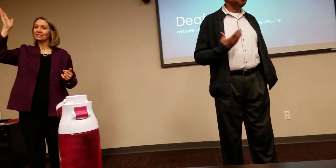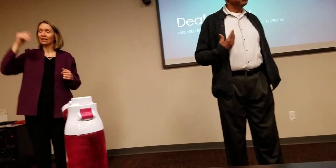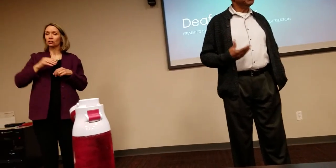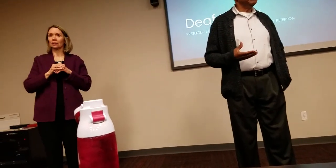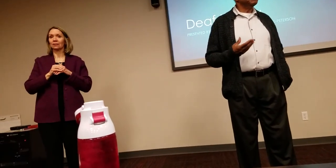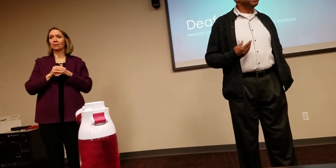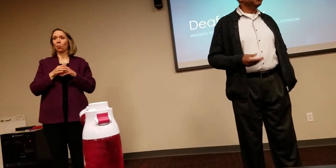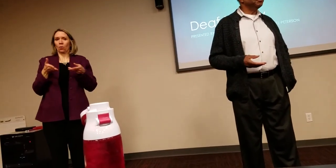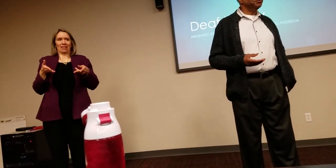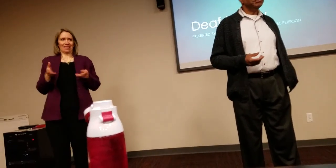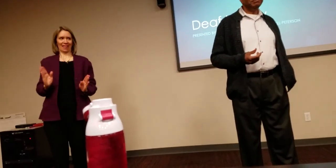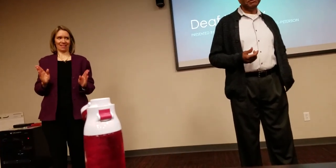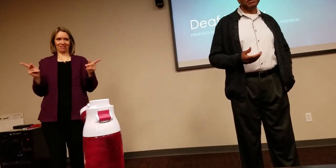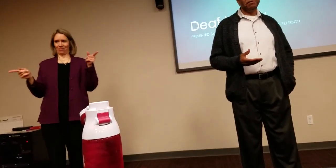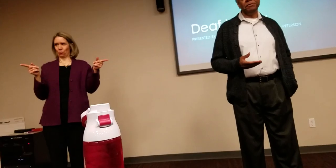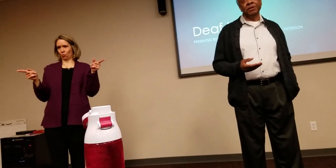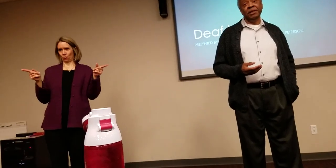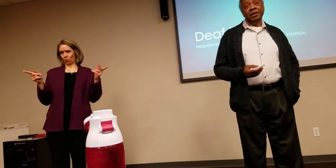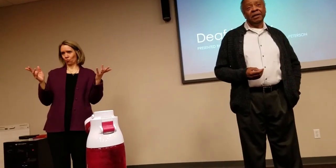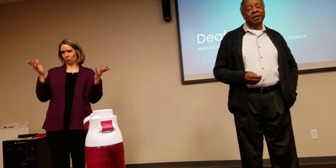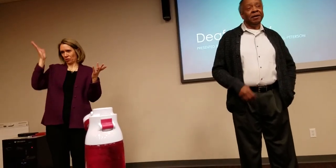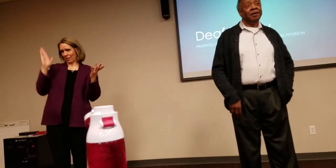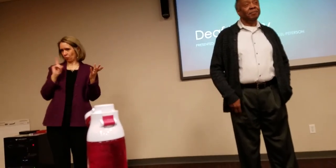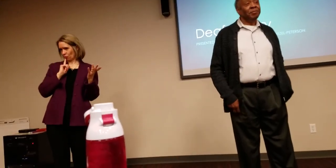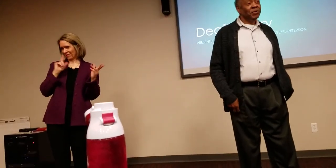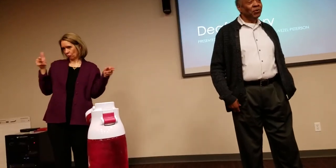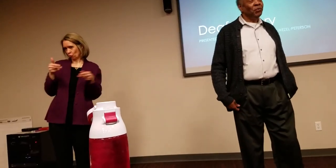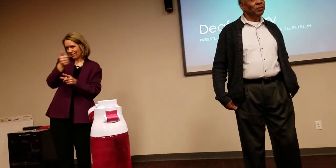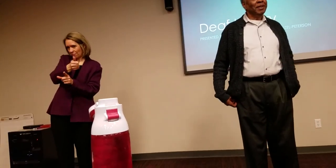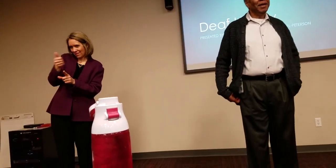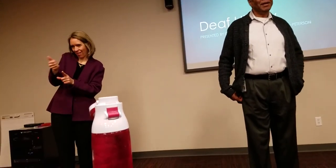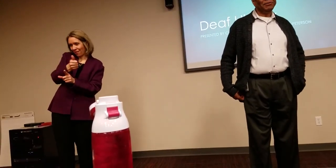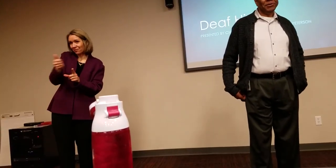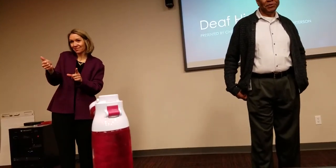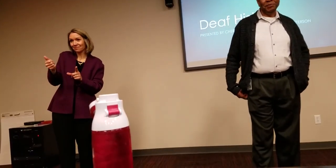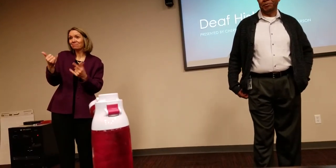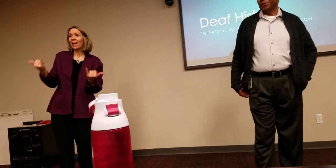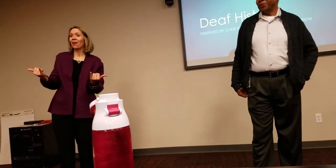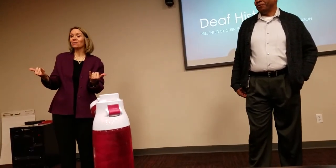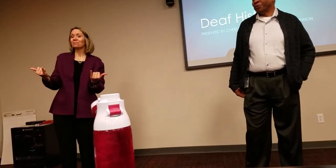the presenters introduce themselves. So with that, I'll just turn it over.